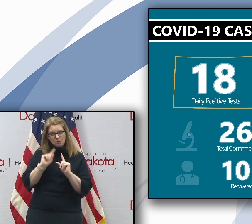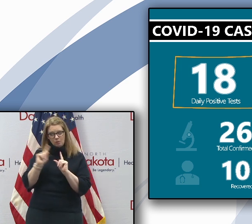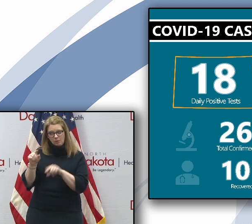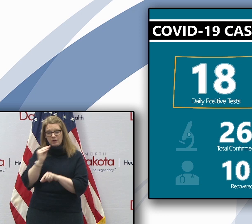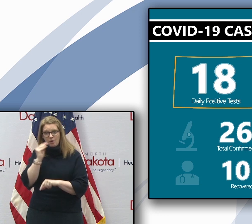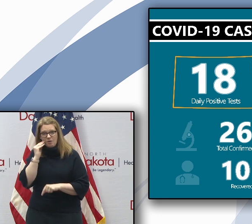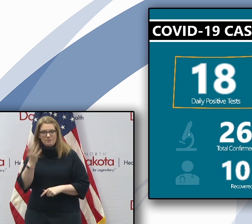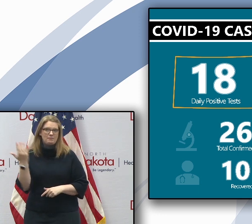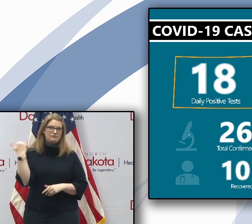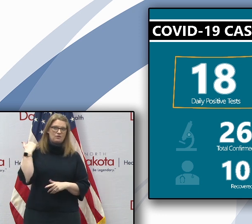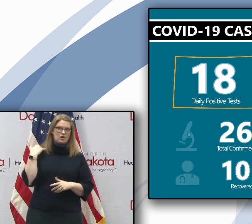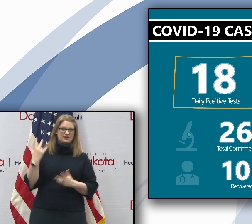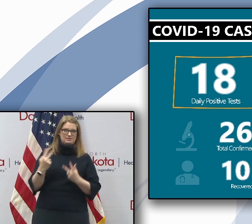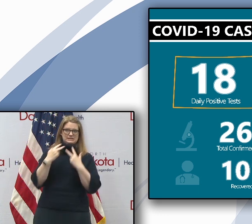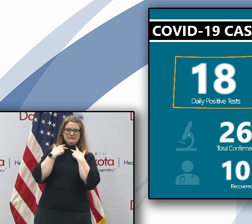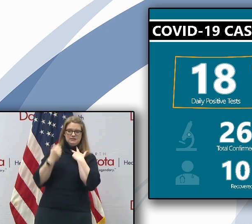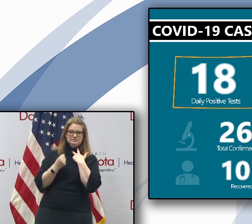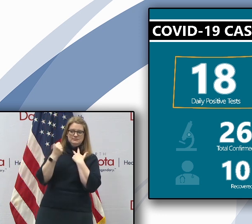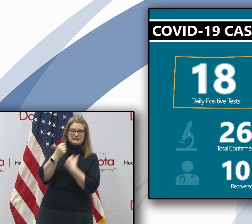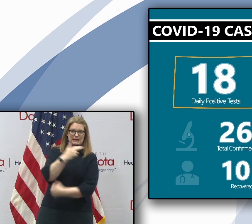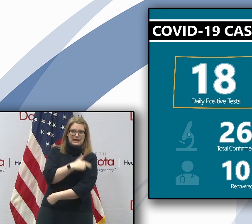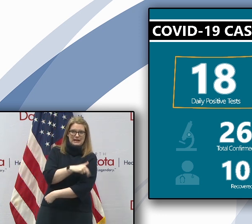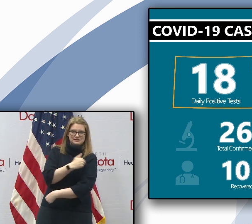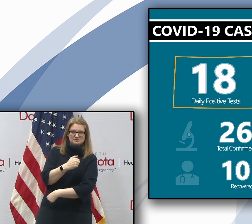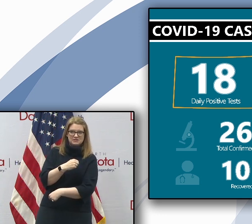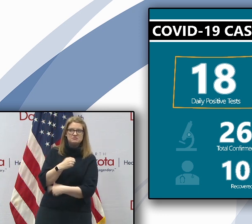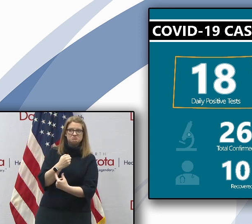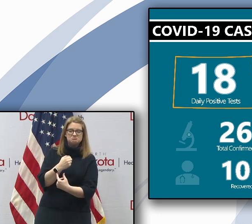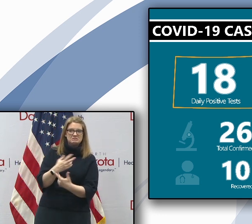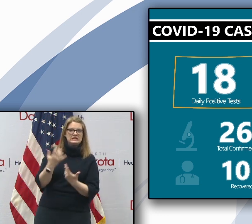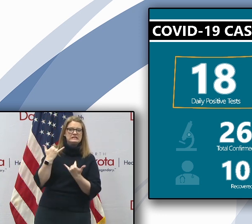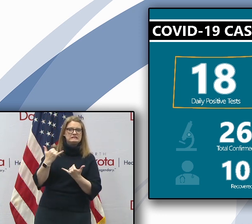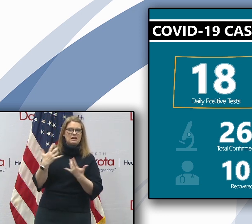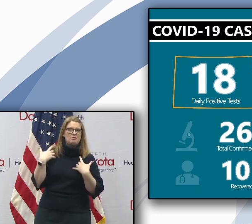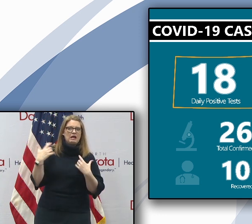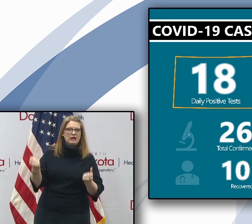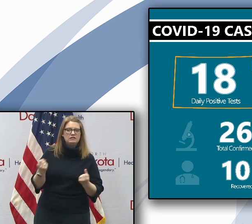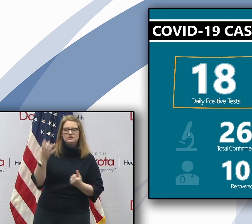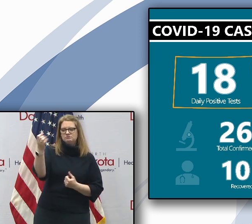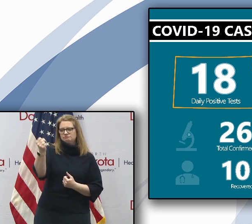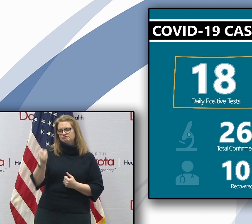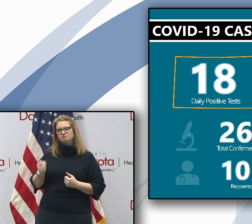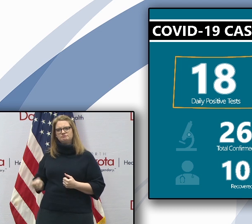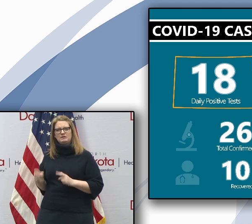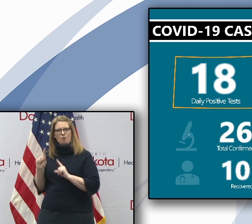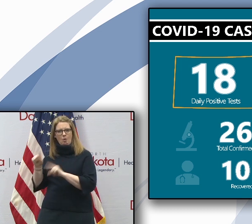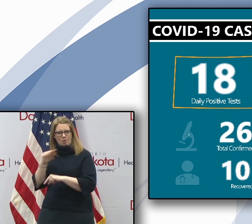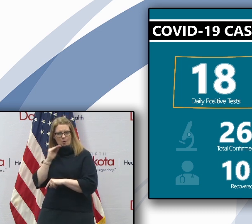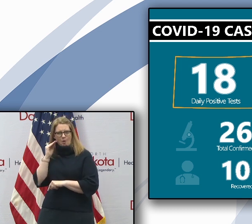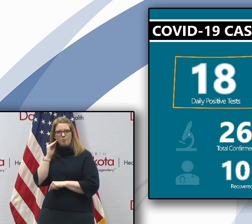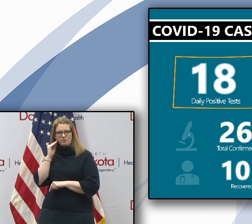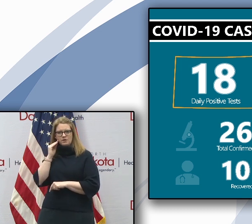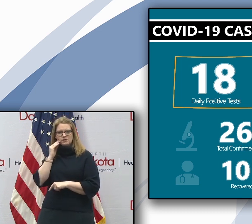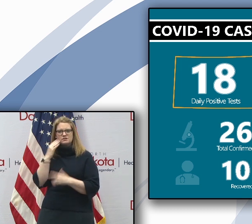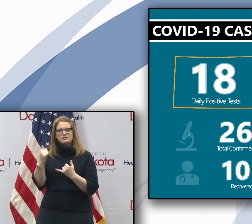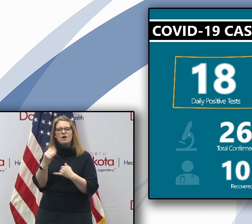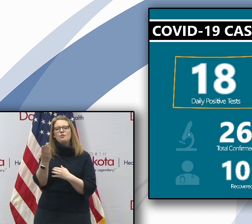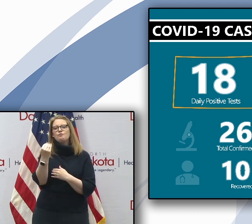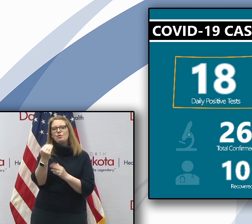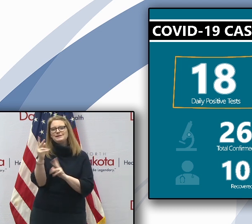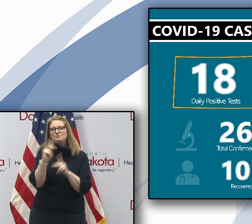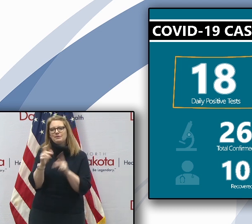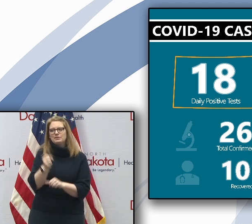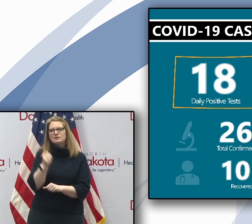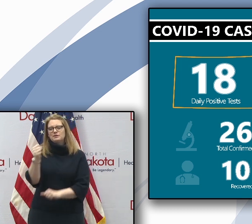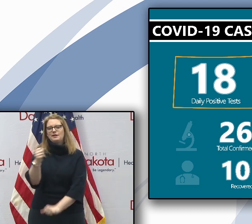people that were hospitalized with COVID are, are that so that numbers gone down. And I want to say